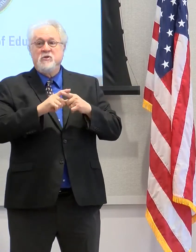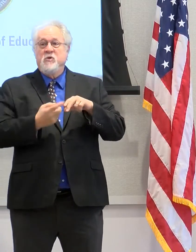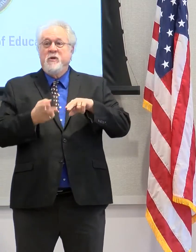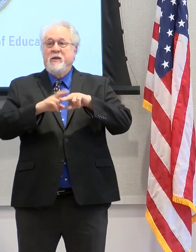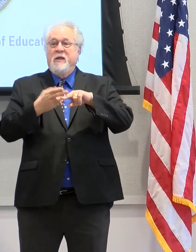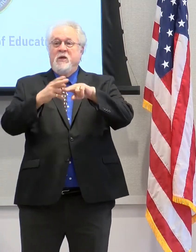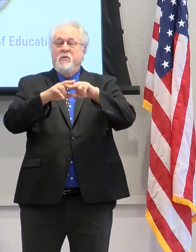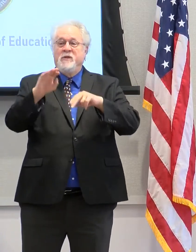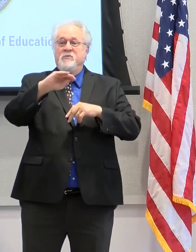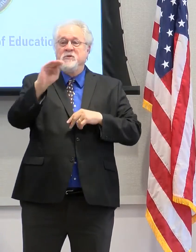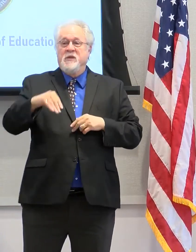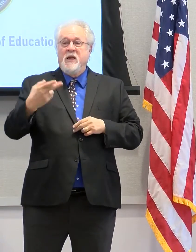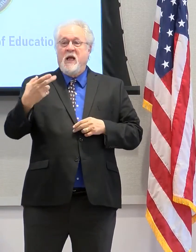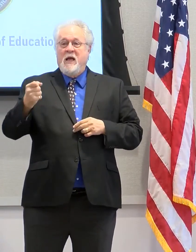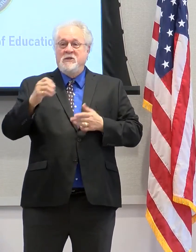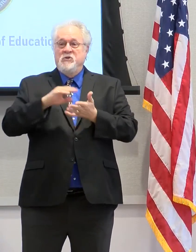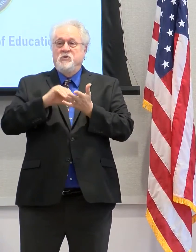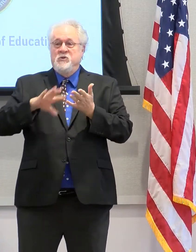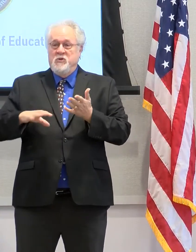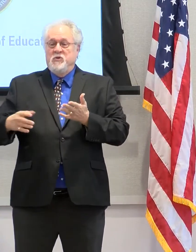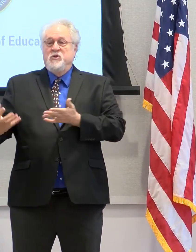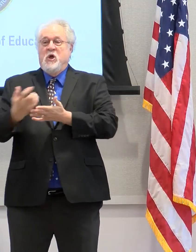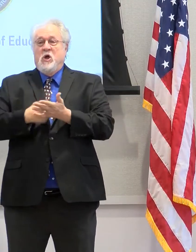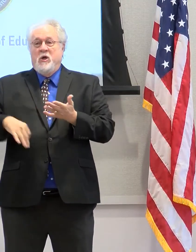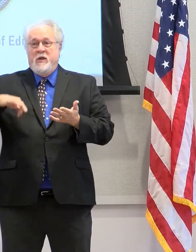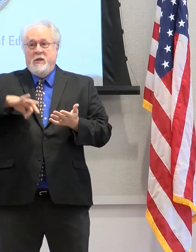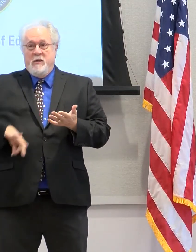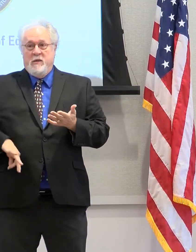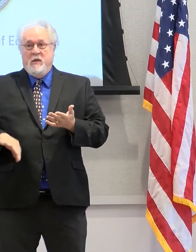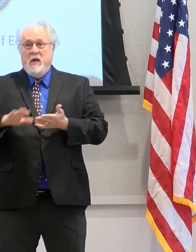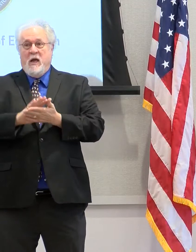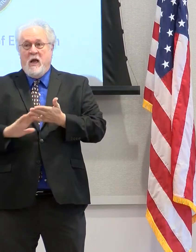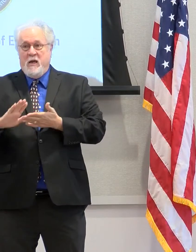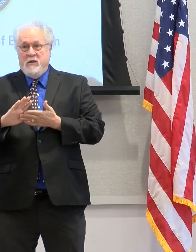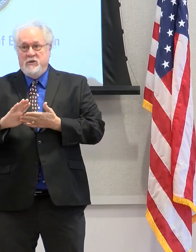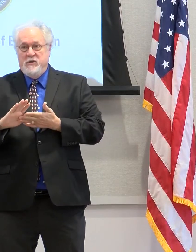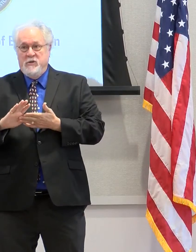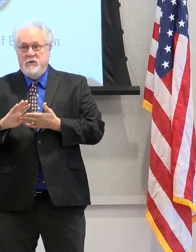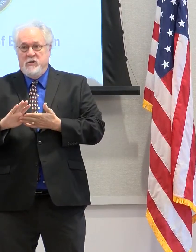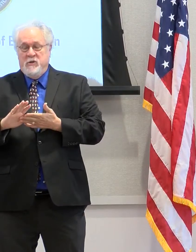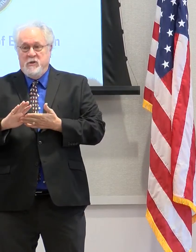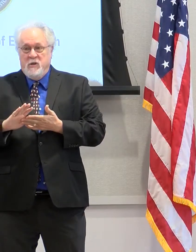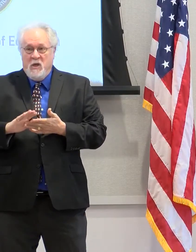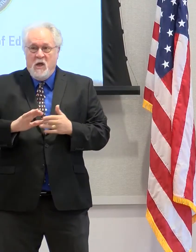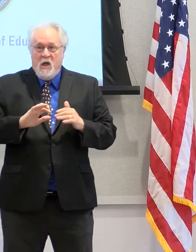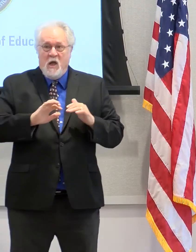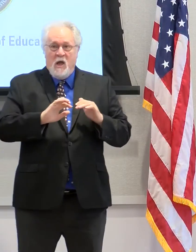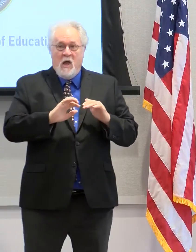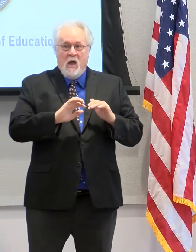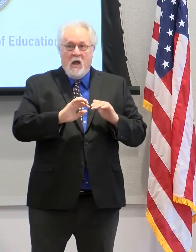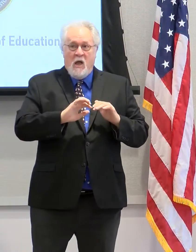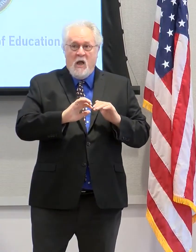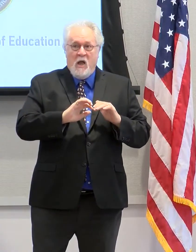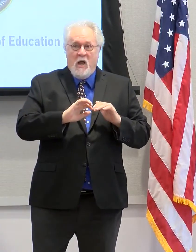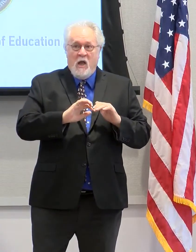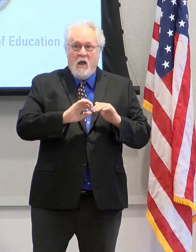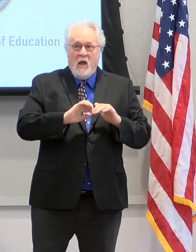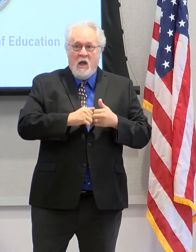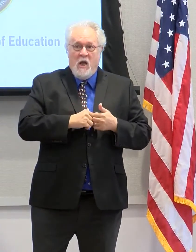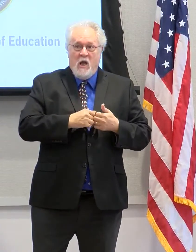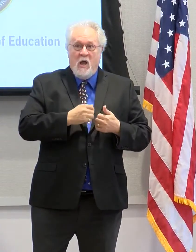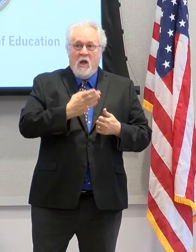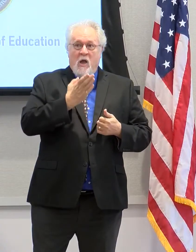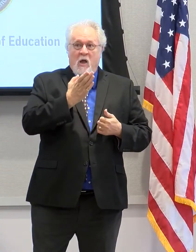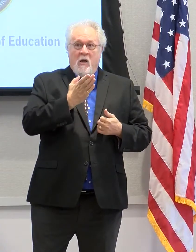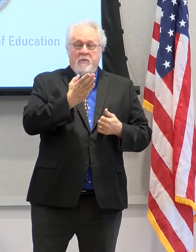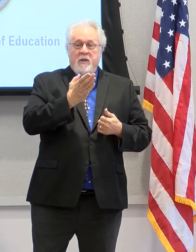percentage of high school students on your college credits. How does that goal give the mission of the RCC and your move towards establishing the